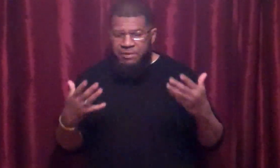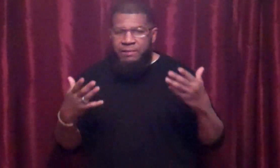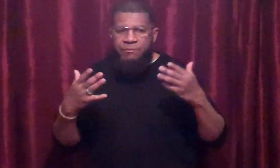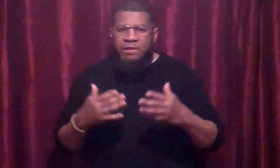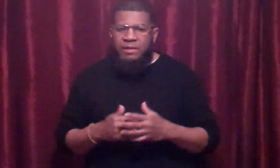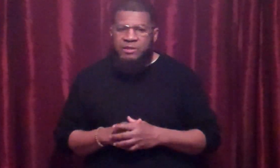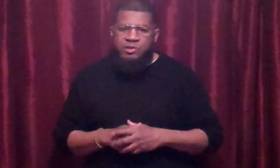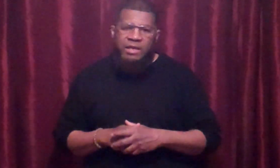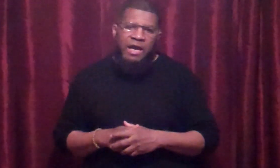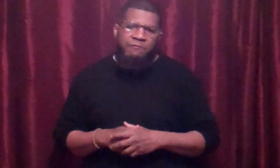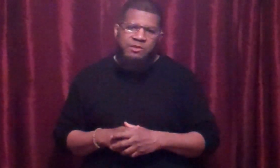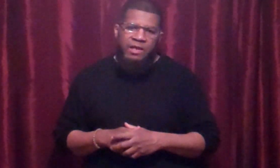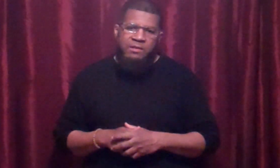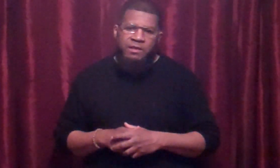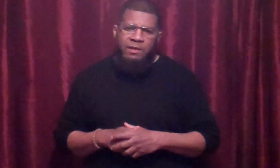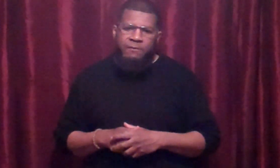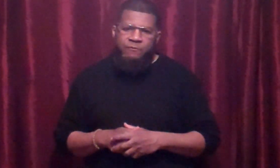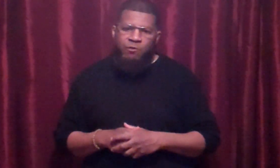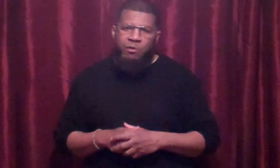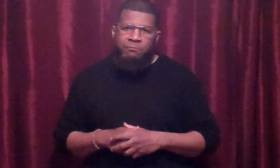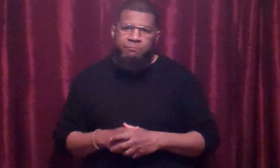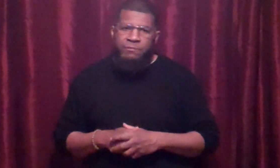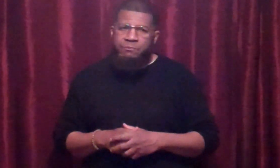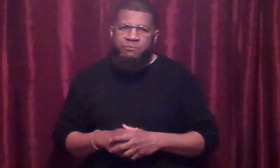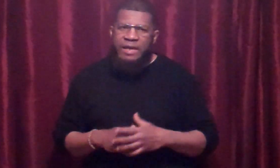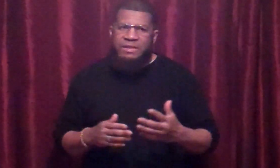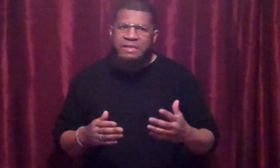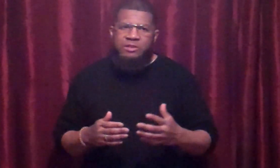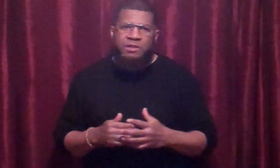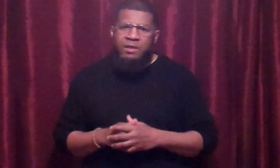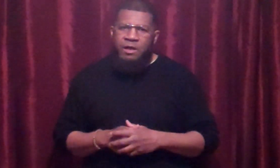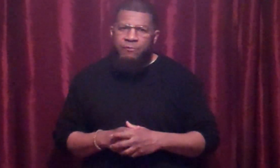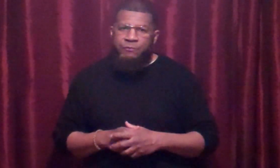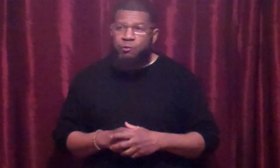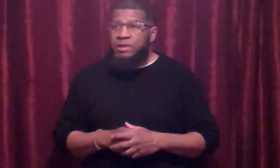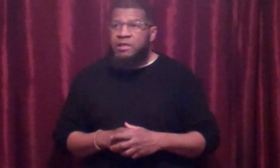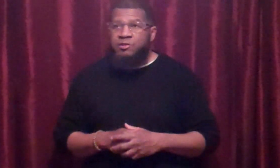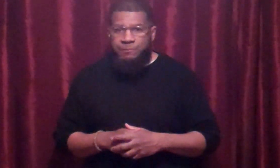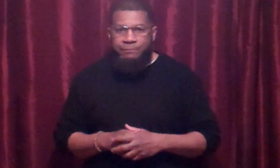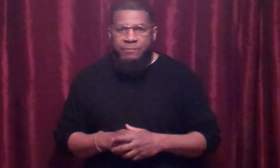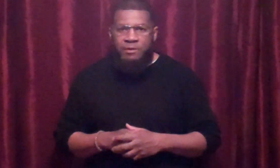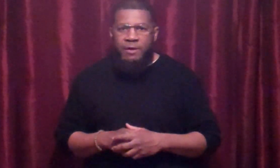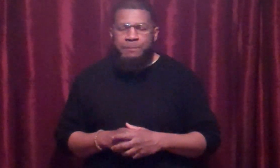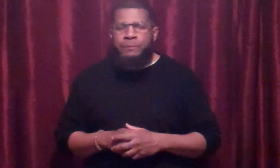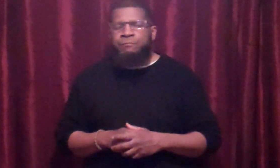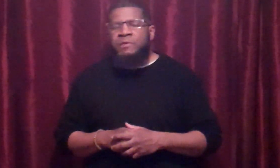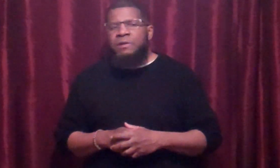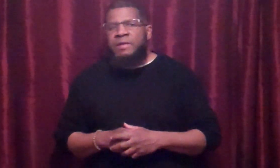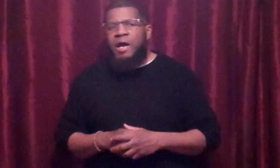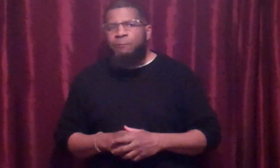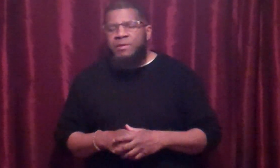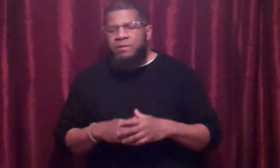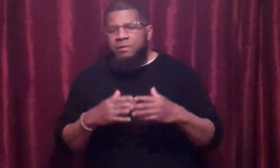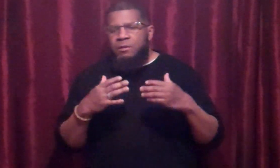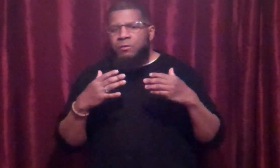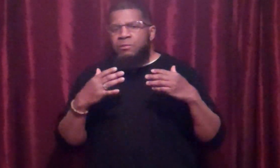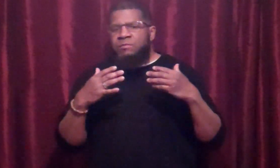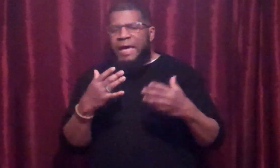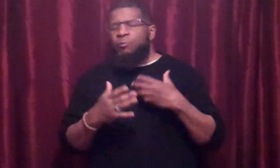been less than average height for at least 30 years. Now, that